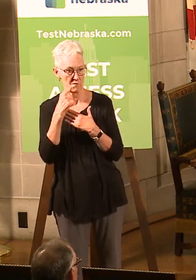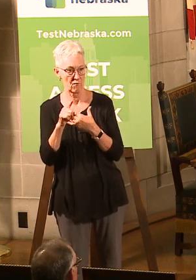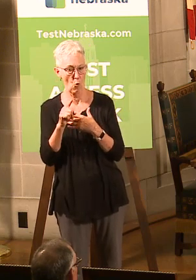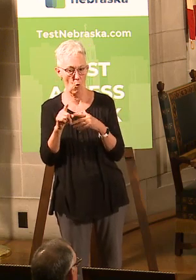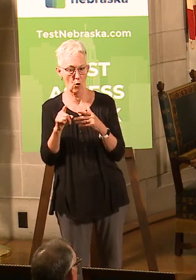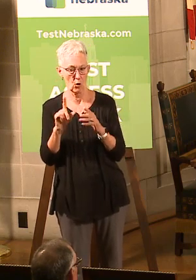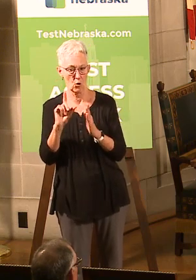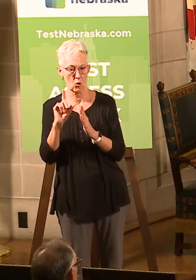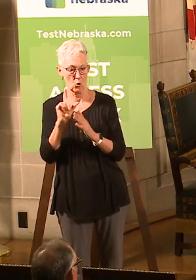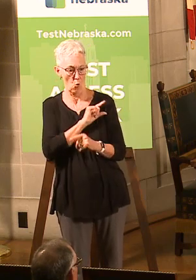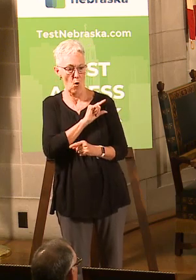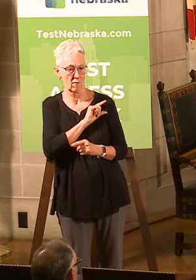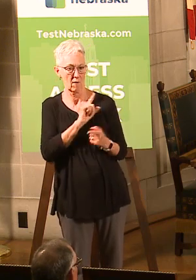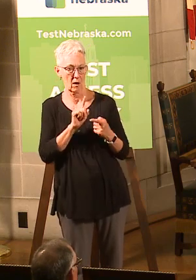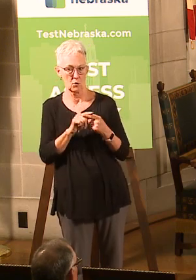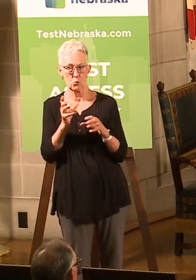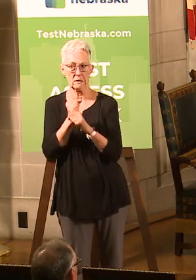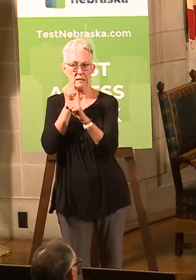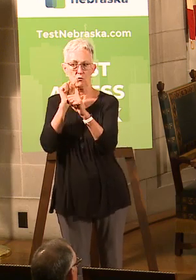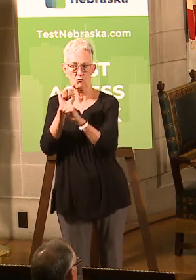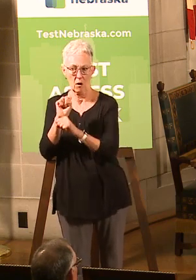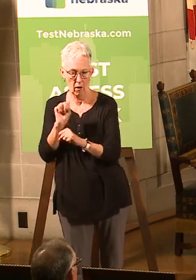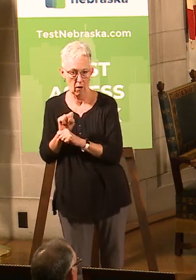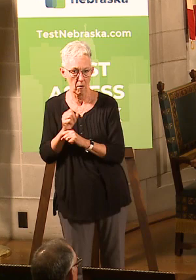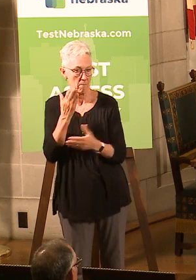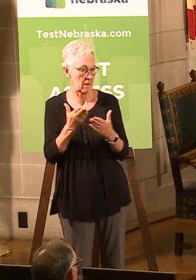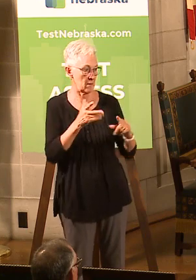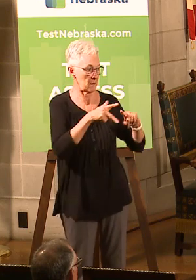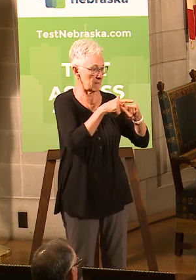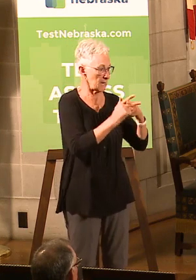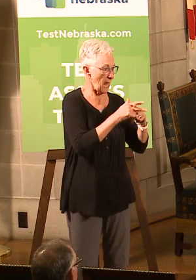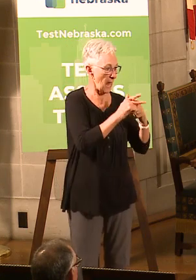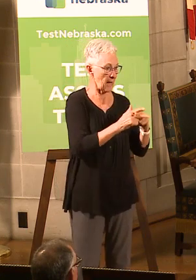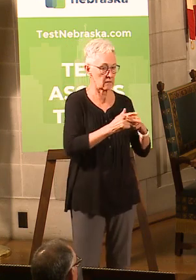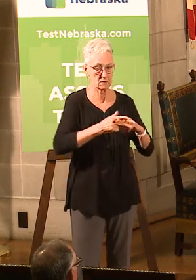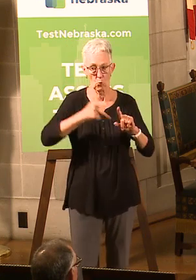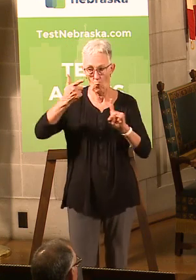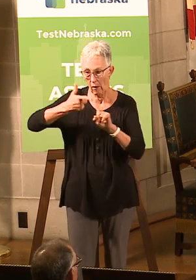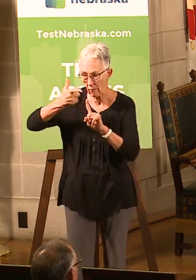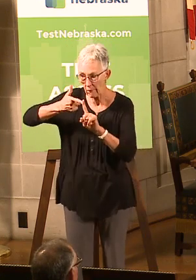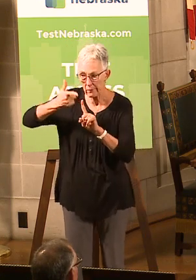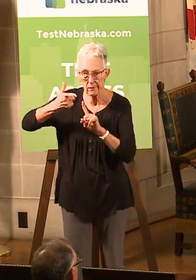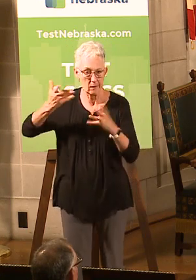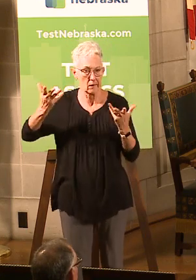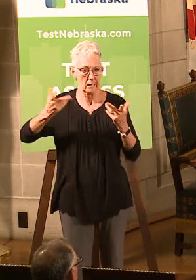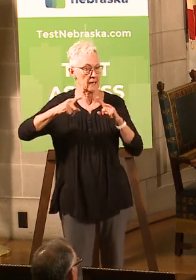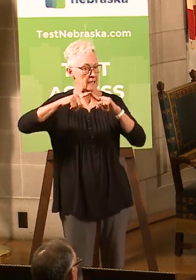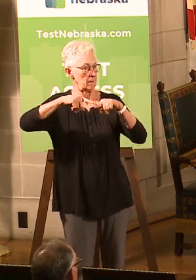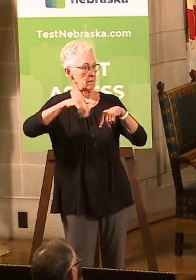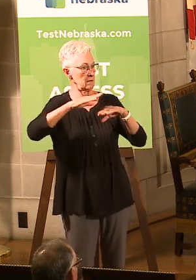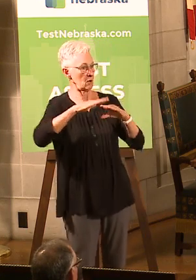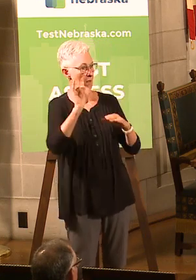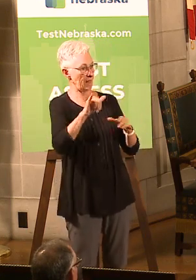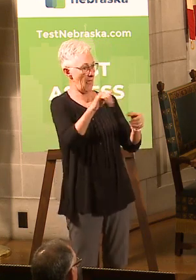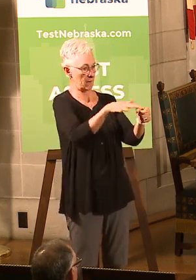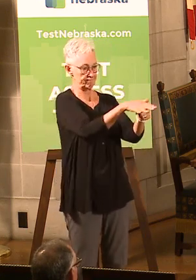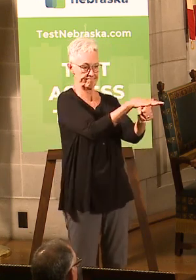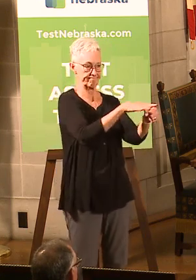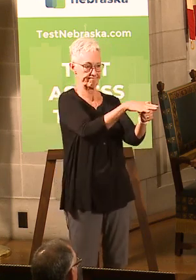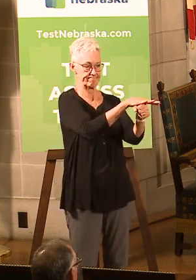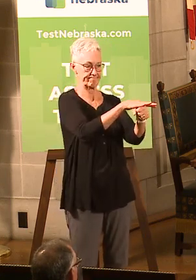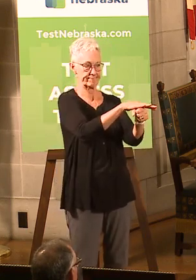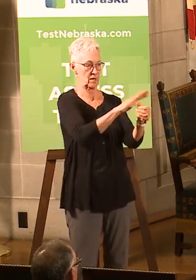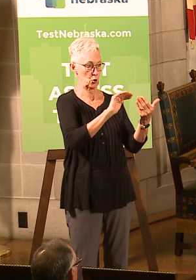things for mechanics. It could be welding. It really, though, gets back to what does the community need. So I think it ultimately